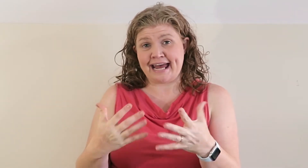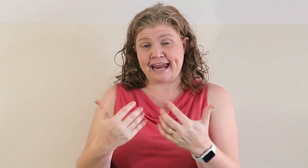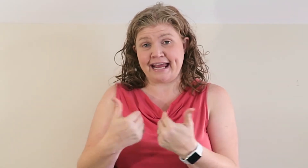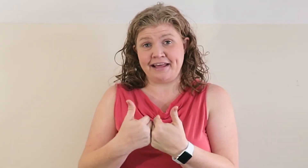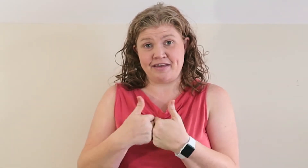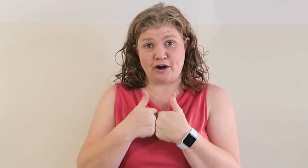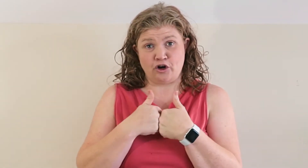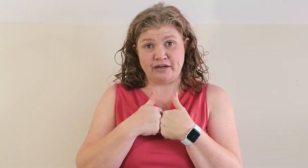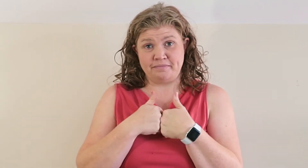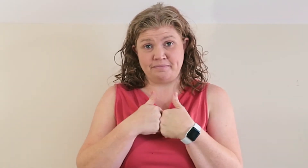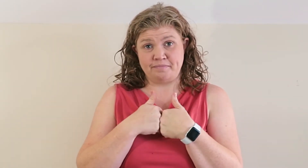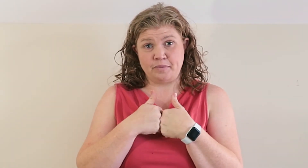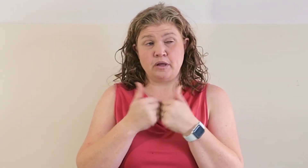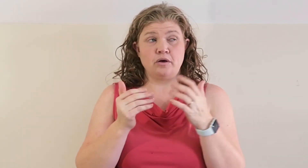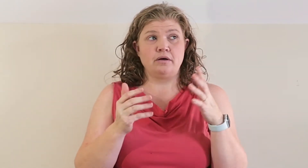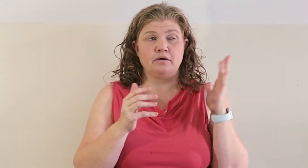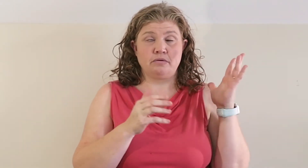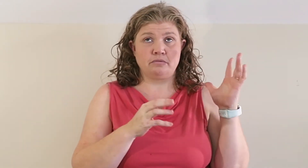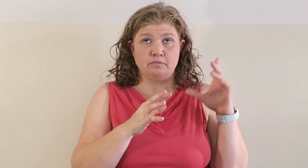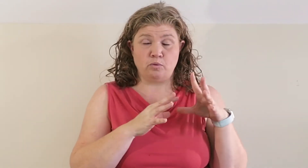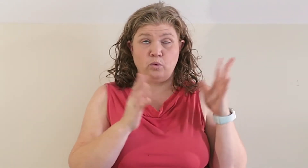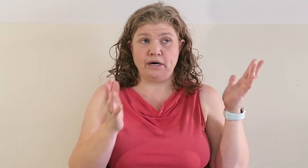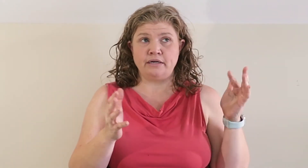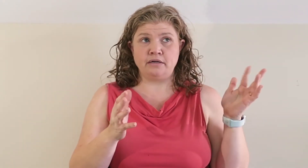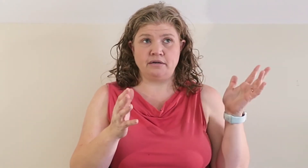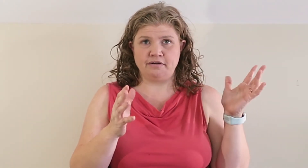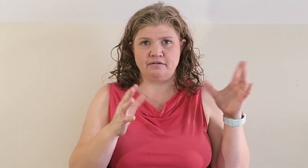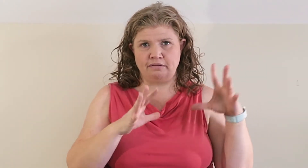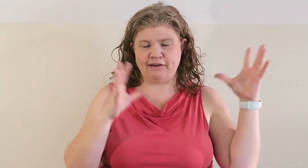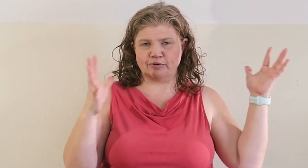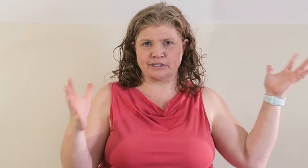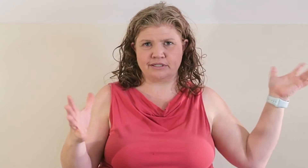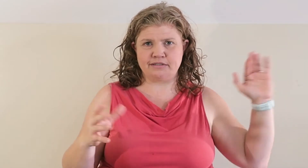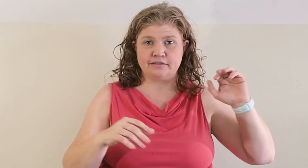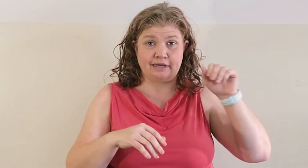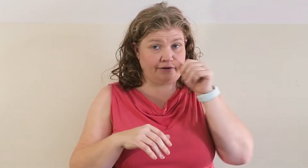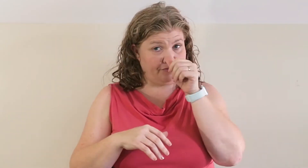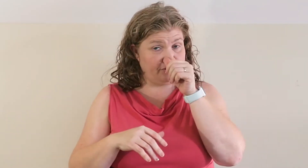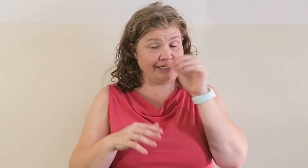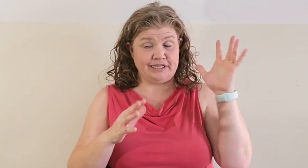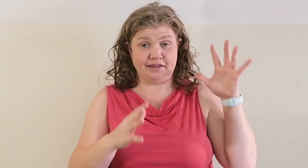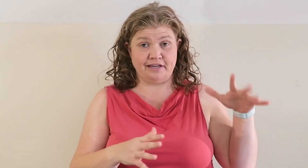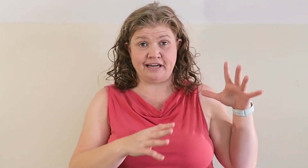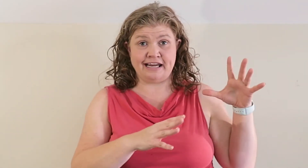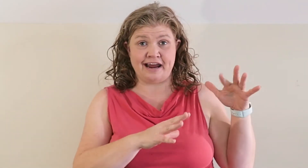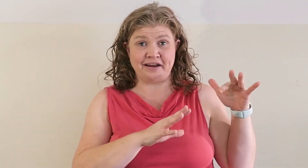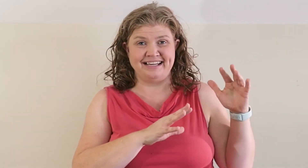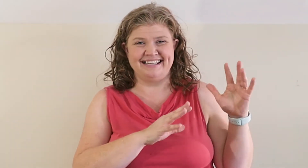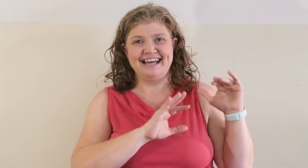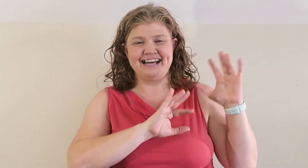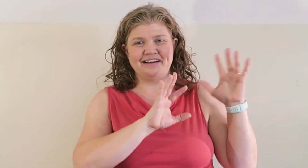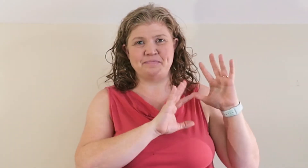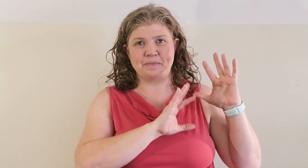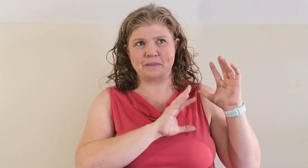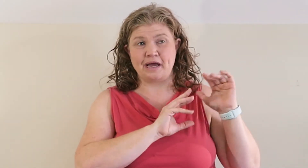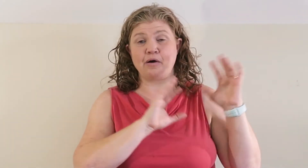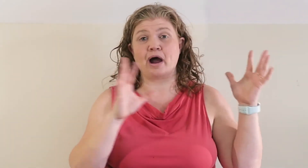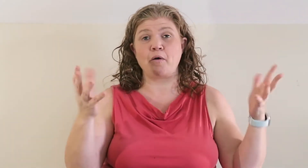take that on. One, life was kind of crazy then and I I